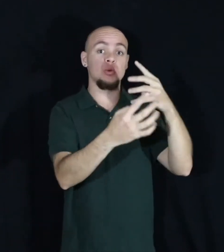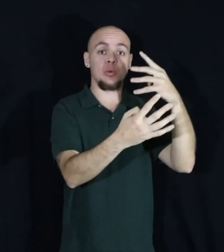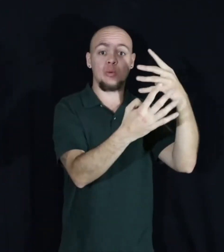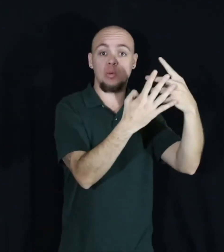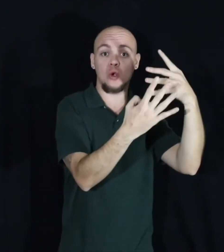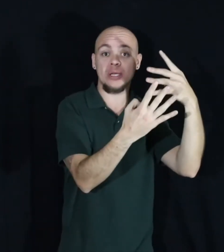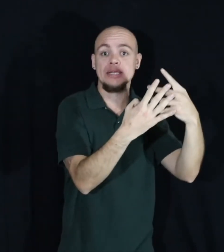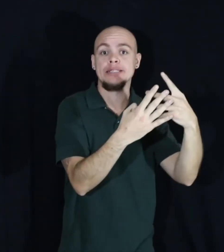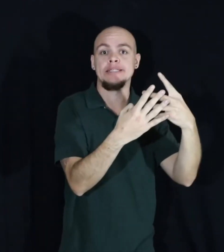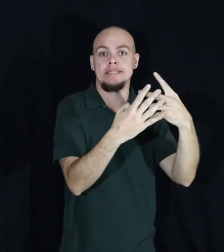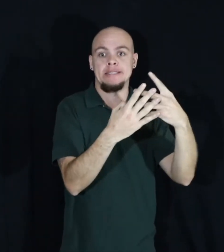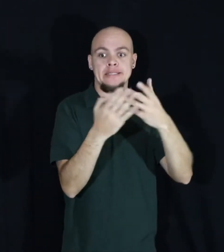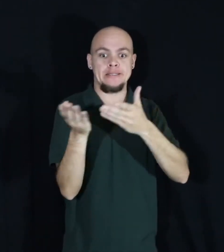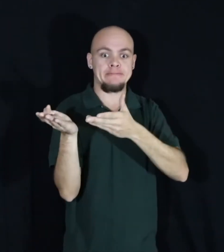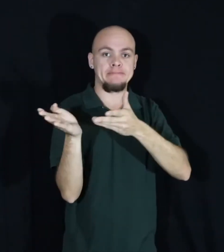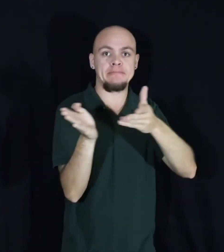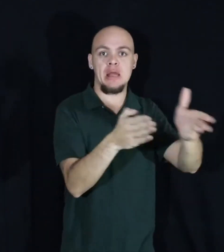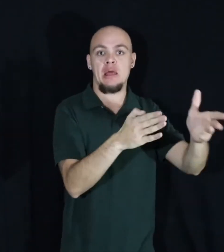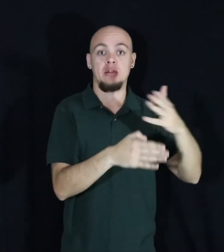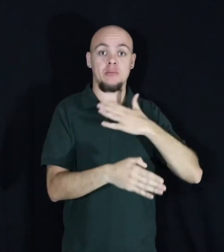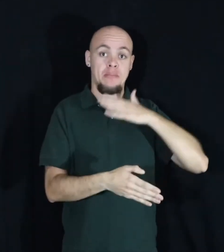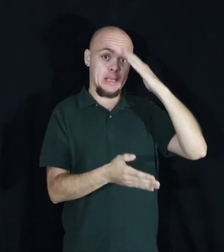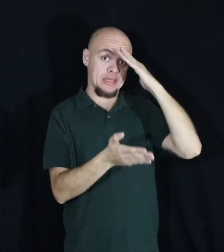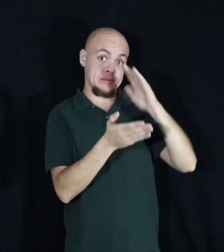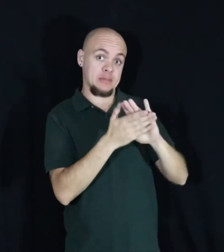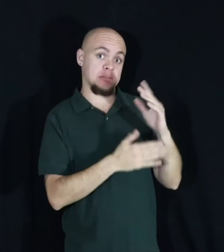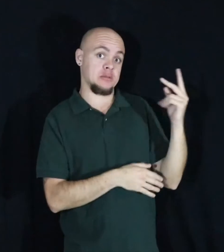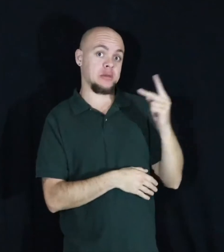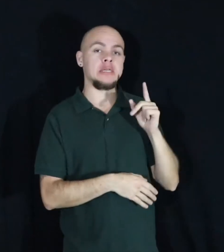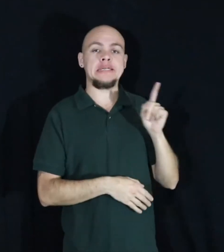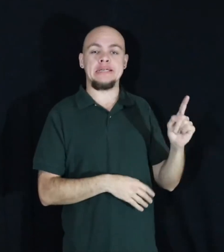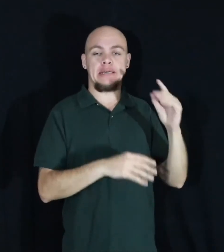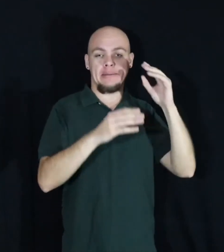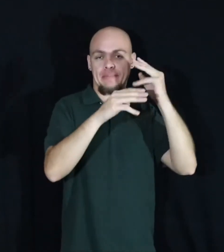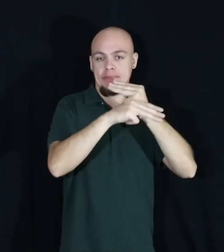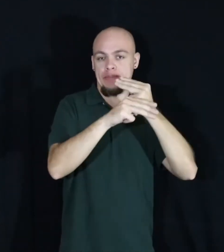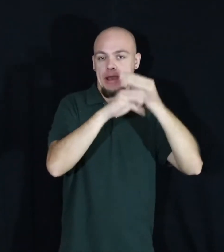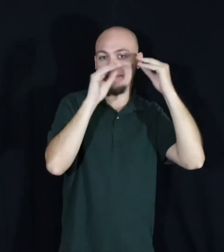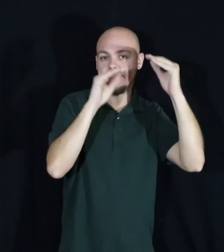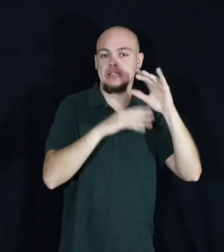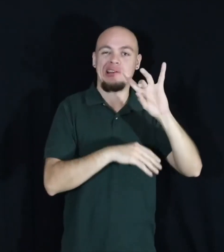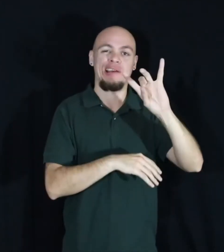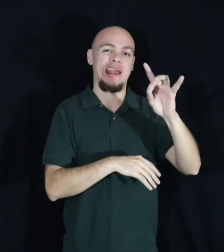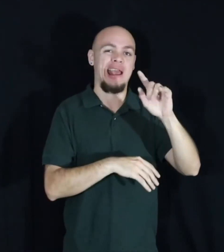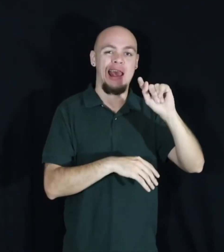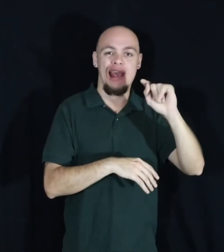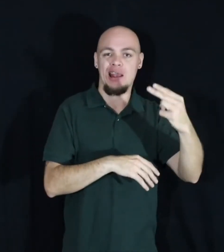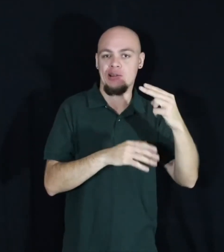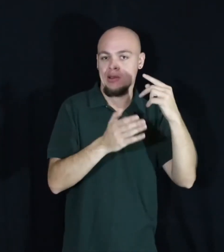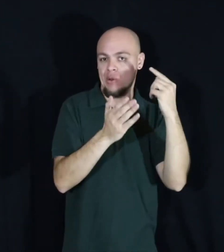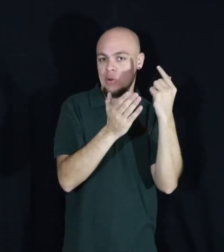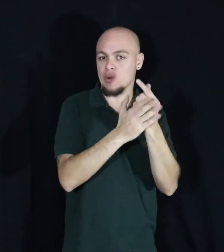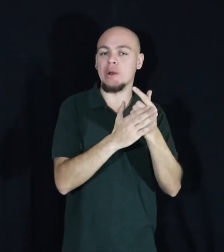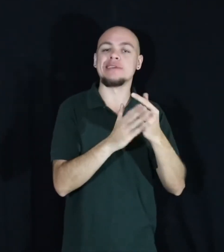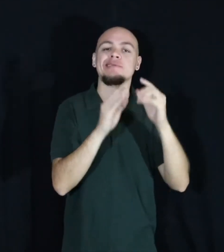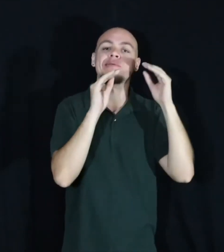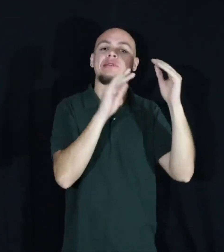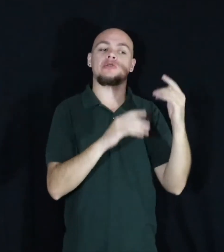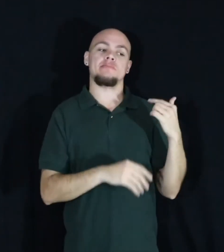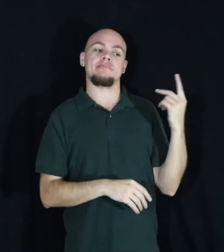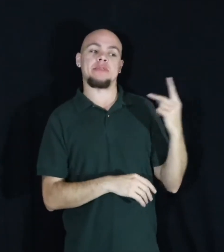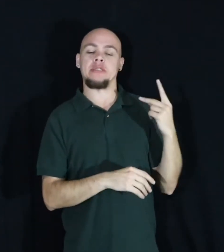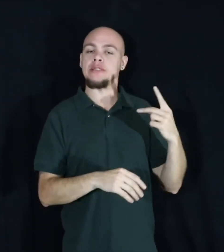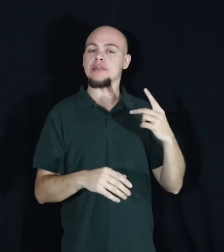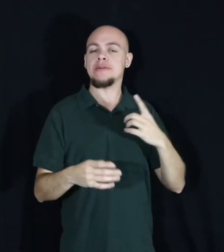So my husband and I, he, a math teacher, eighth grade math teacher, him and I are